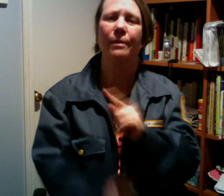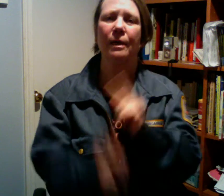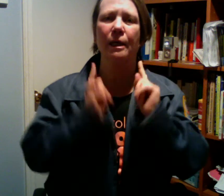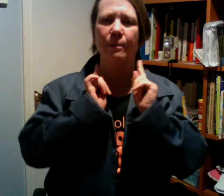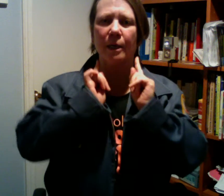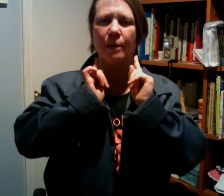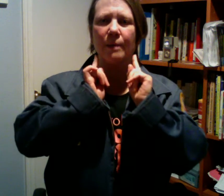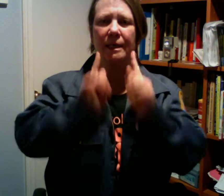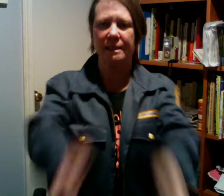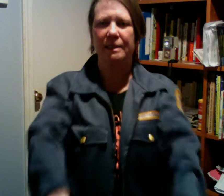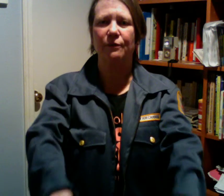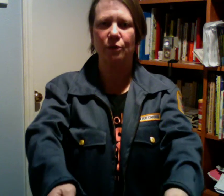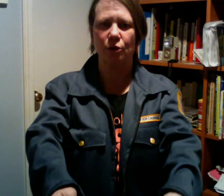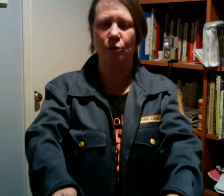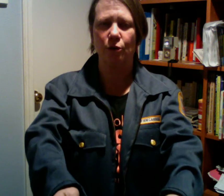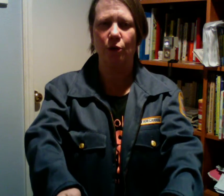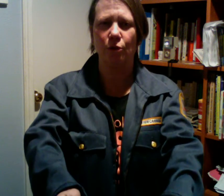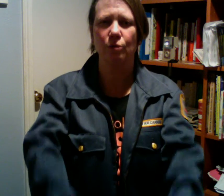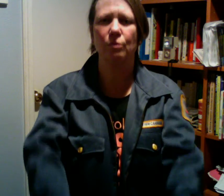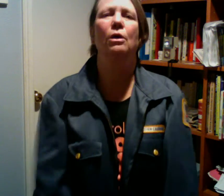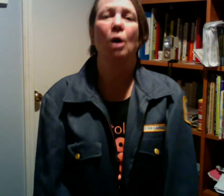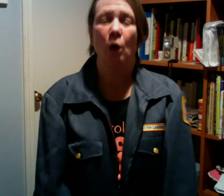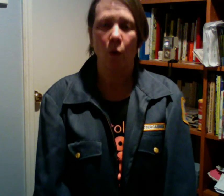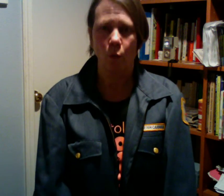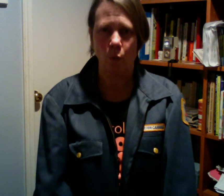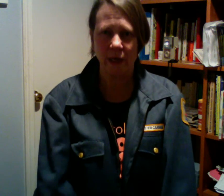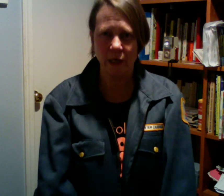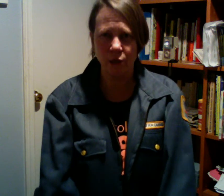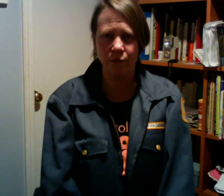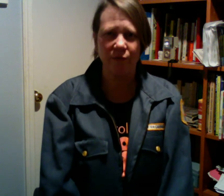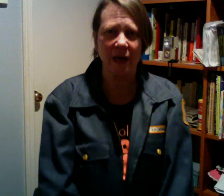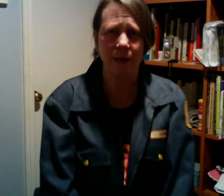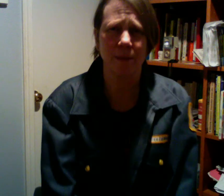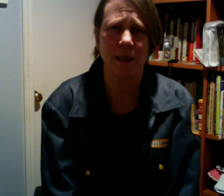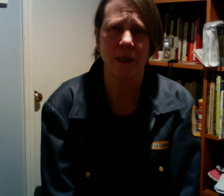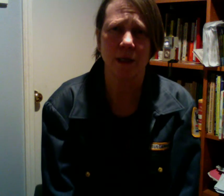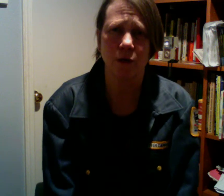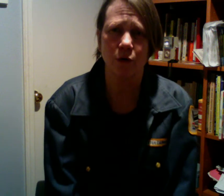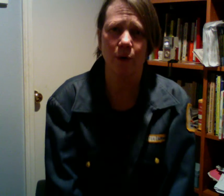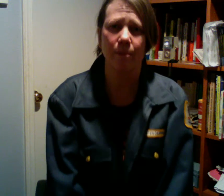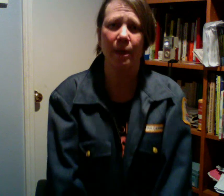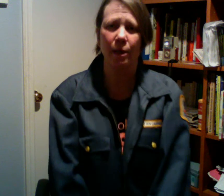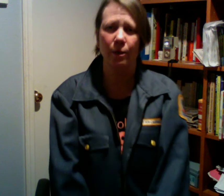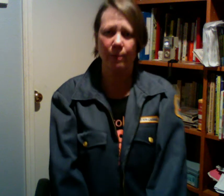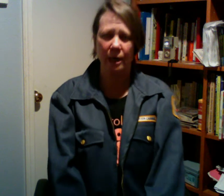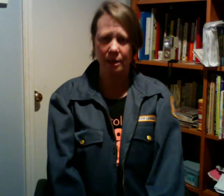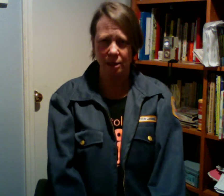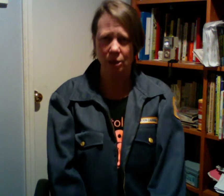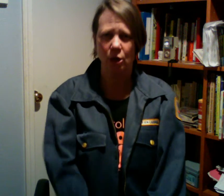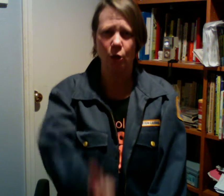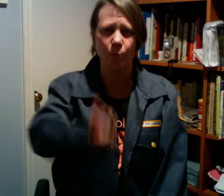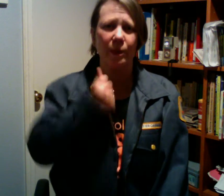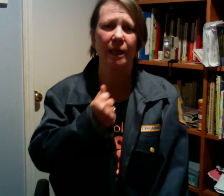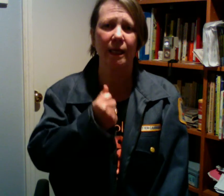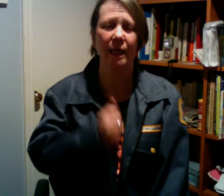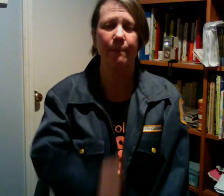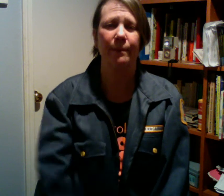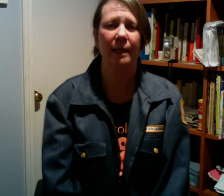gonna mail myself to you. When you find me in your mailbox, open it up and